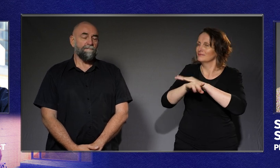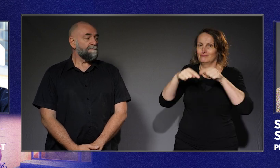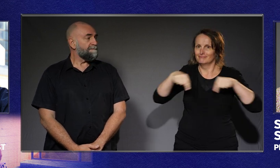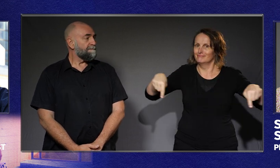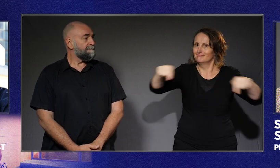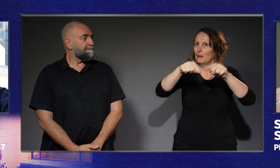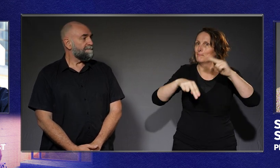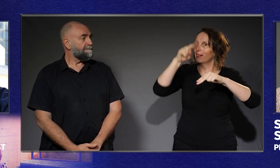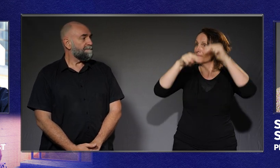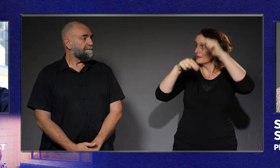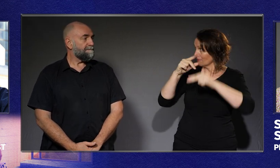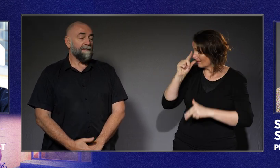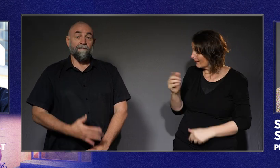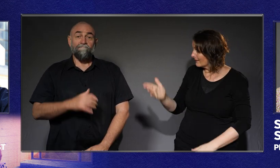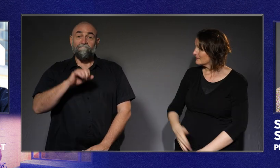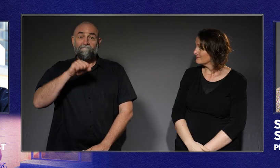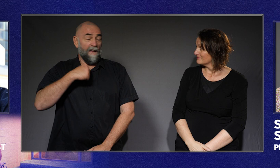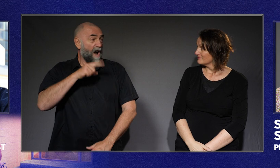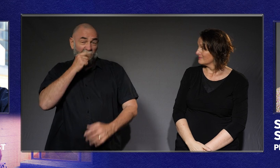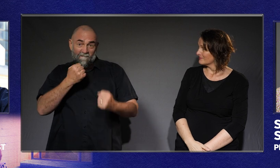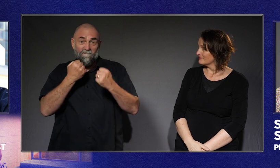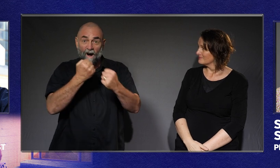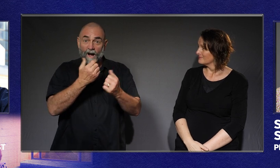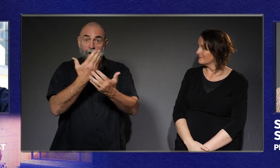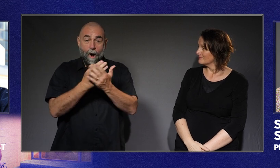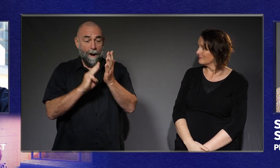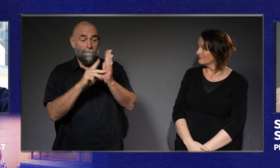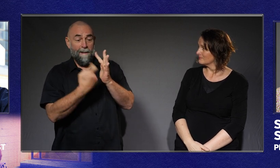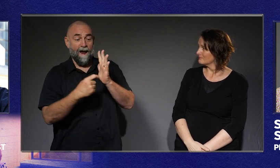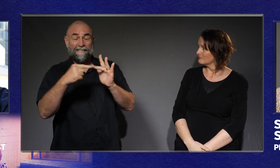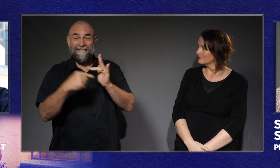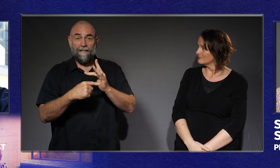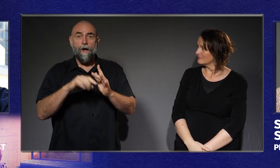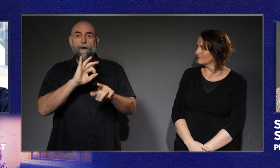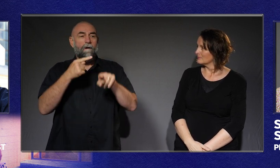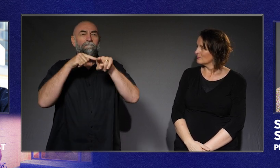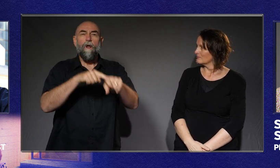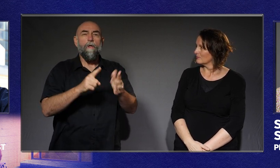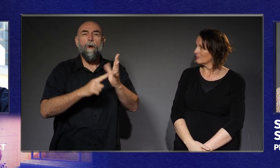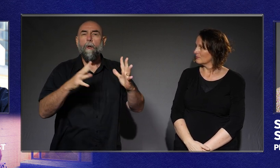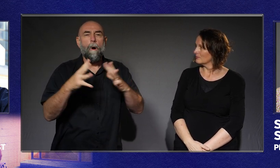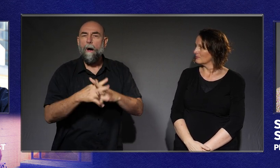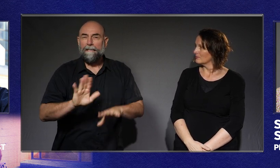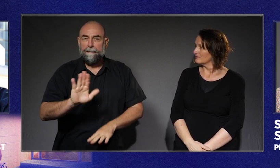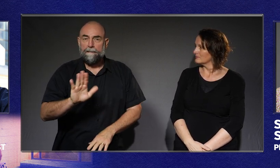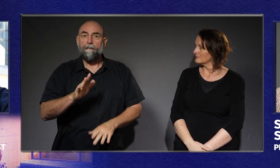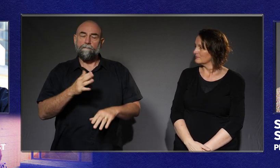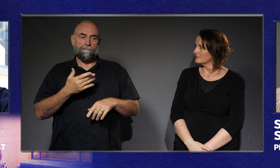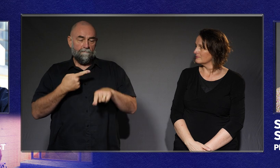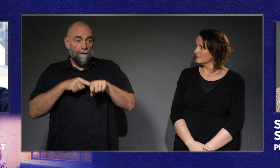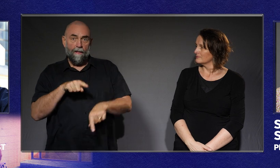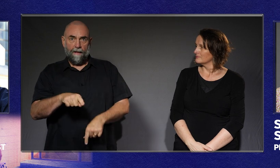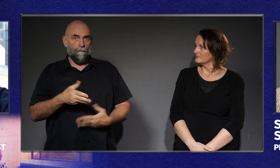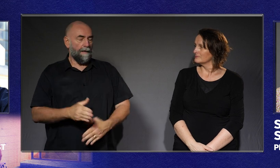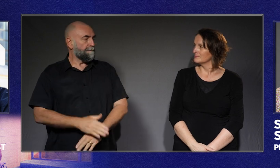You can now go back and fight it on its merits and not its legal technicalities. So I guess I'm